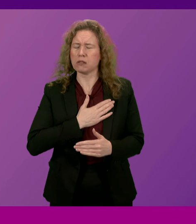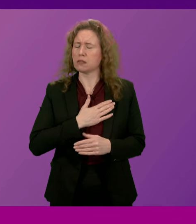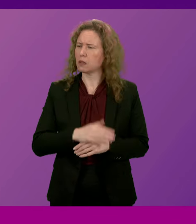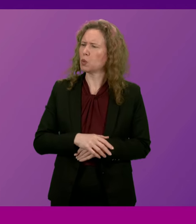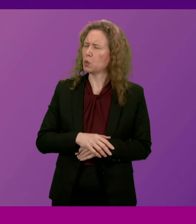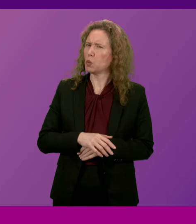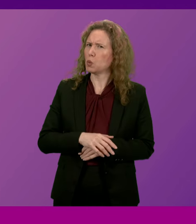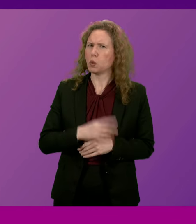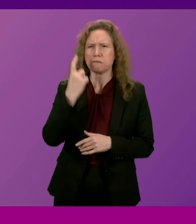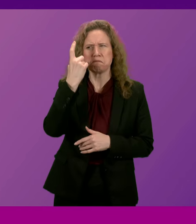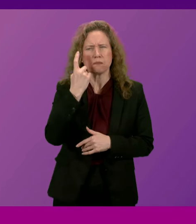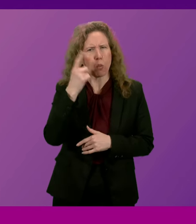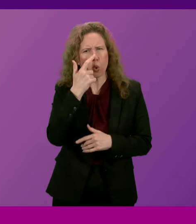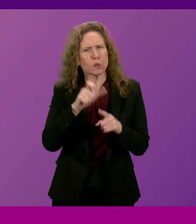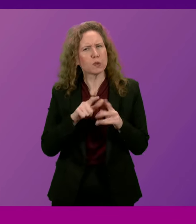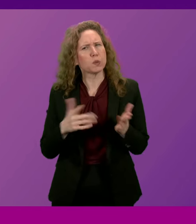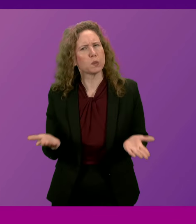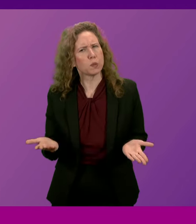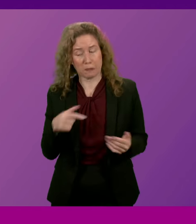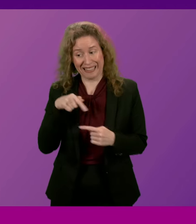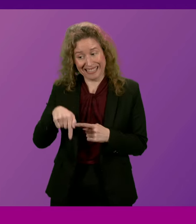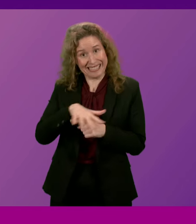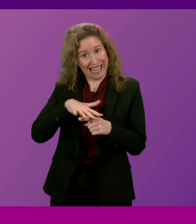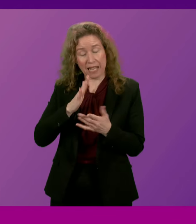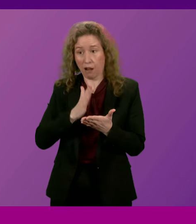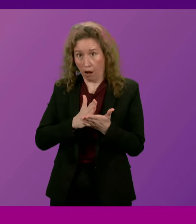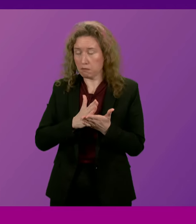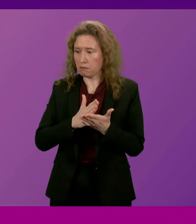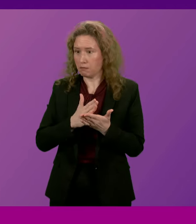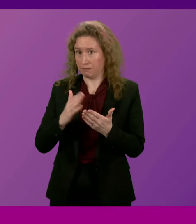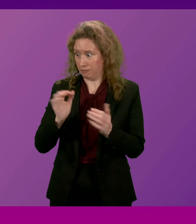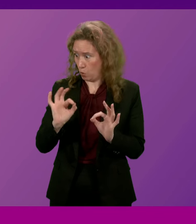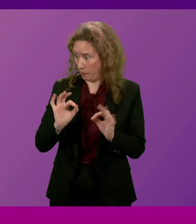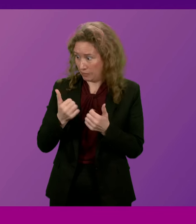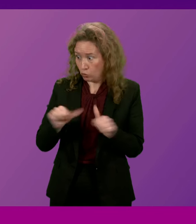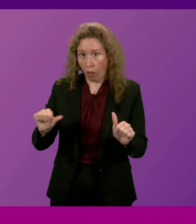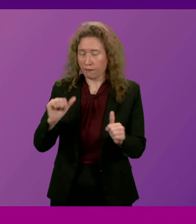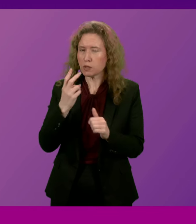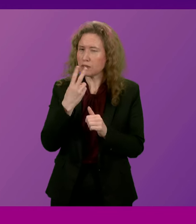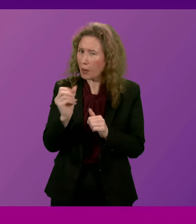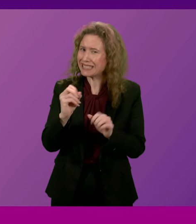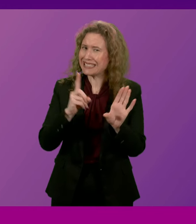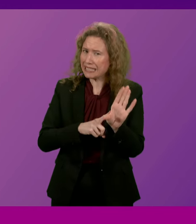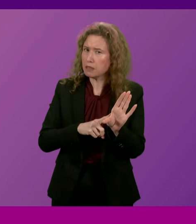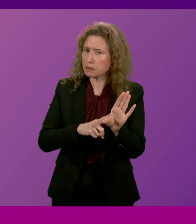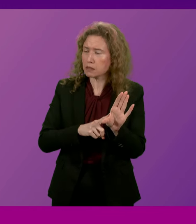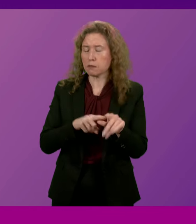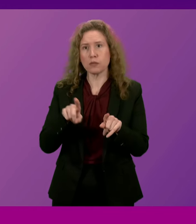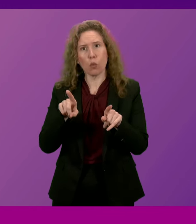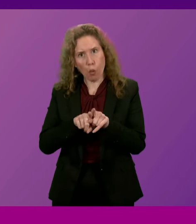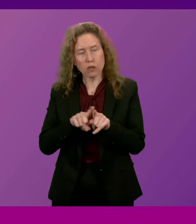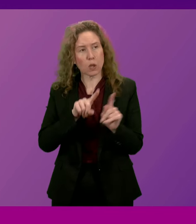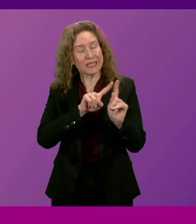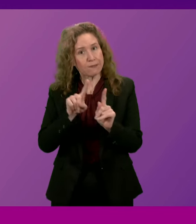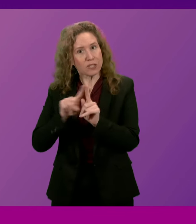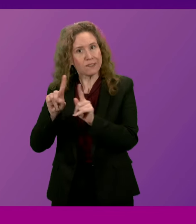address what could happen. Because this case has been unsolved for two decades, but it's also spanned several Chief